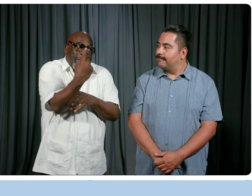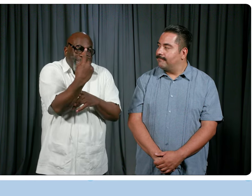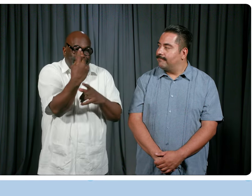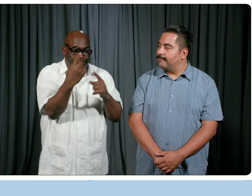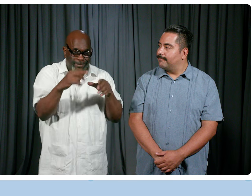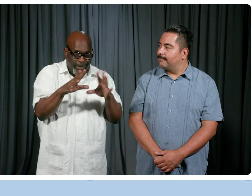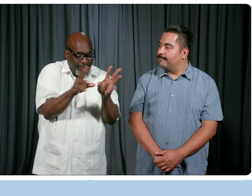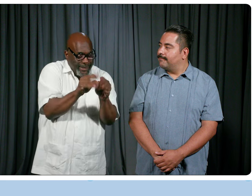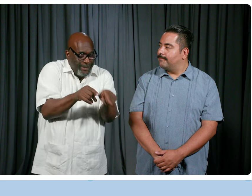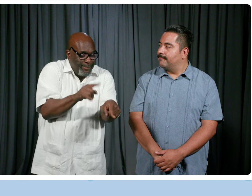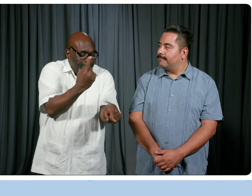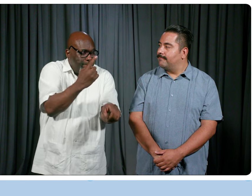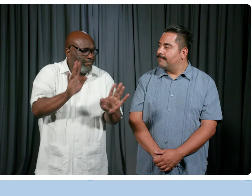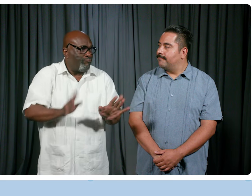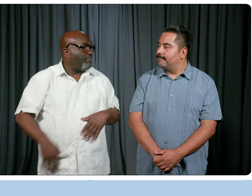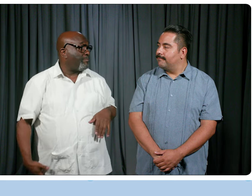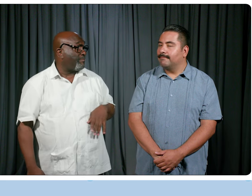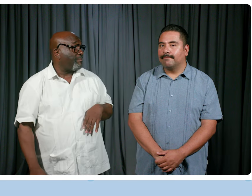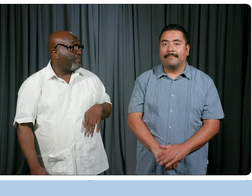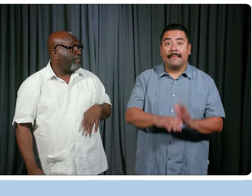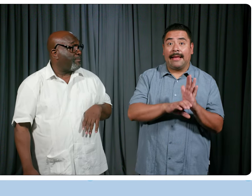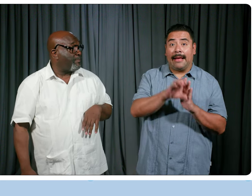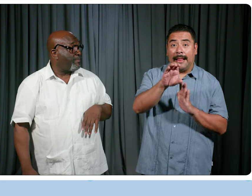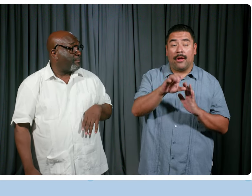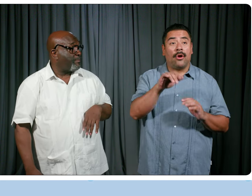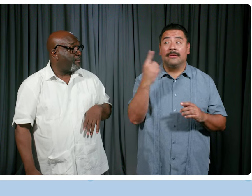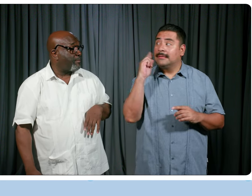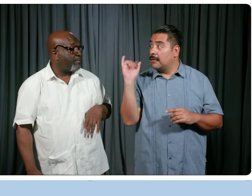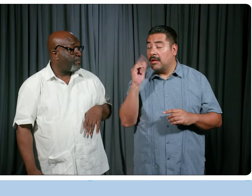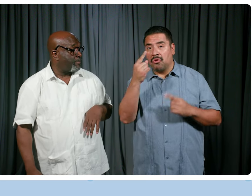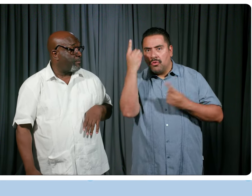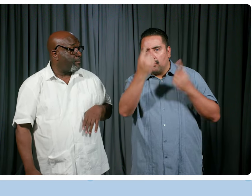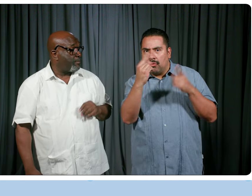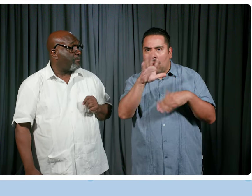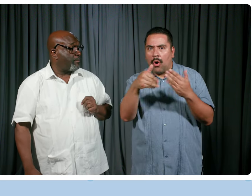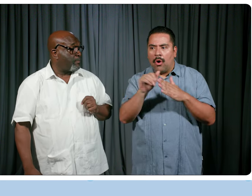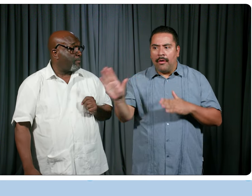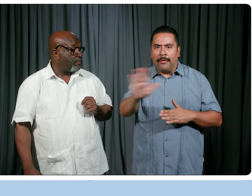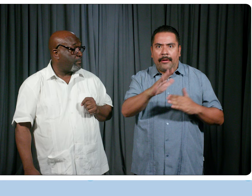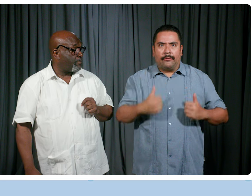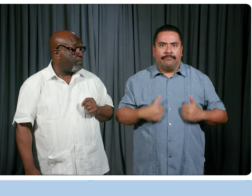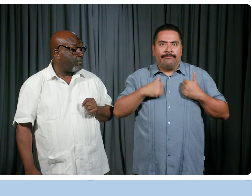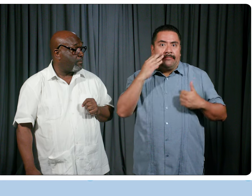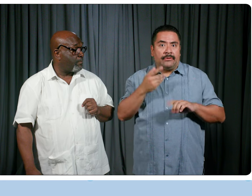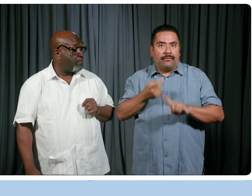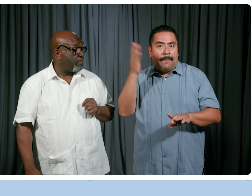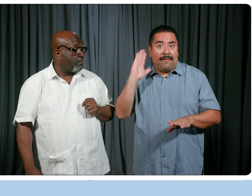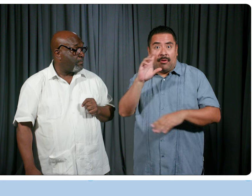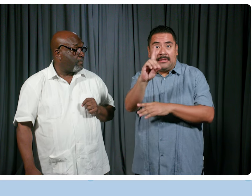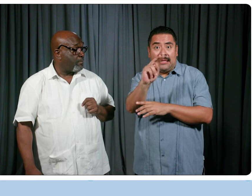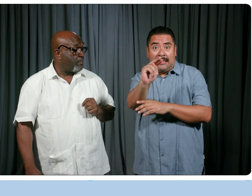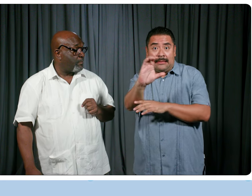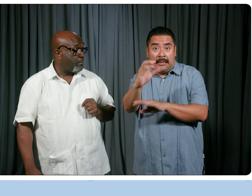the convention itself. Yeah. It sounds like you took into consideration the lived experiences from those who have attended the